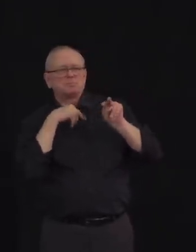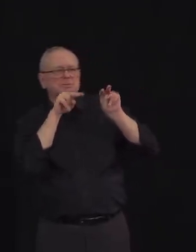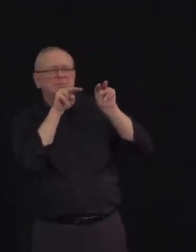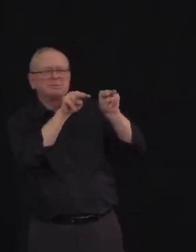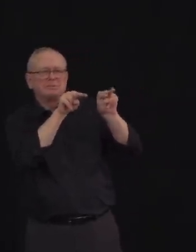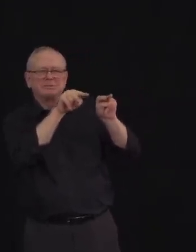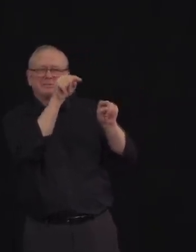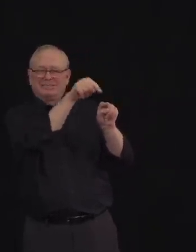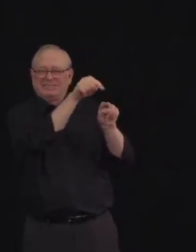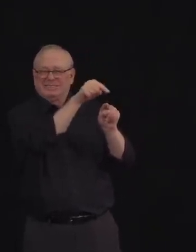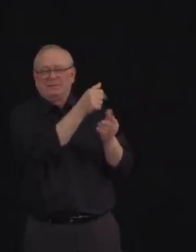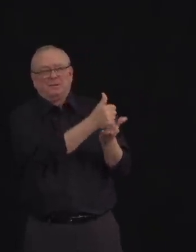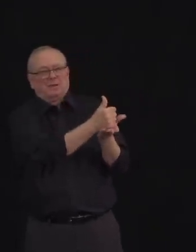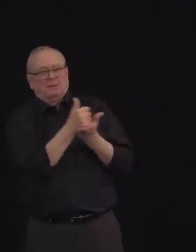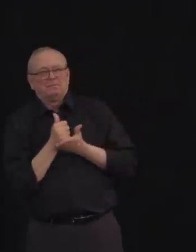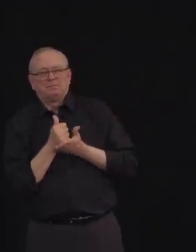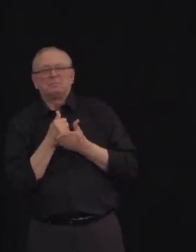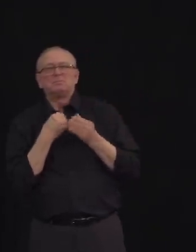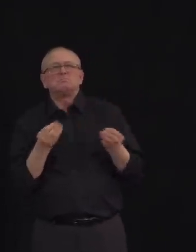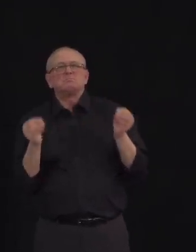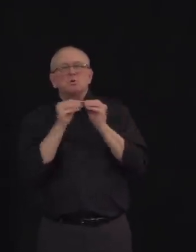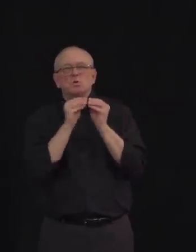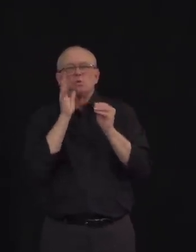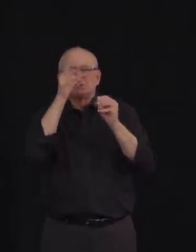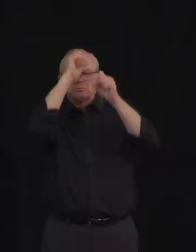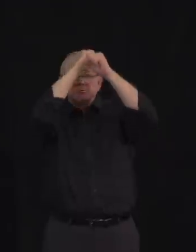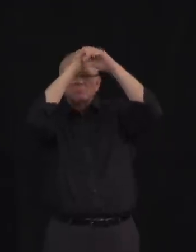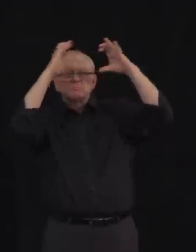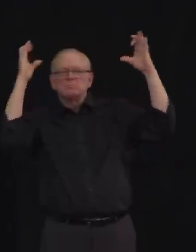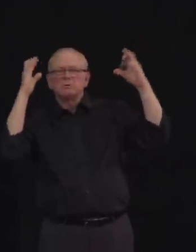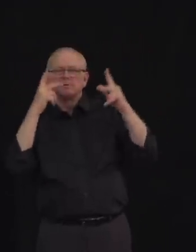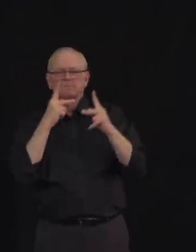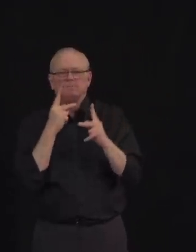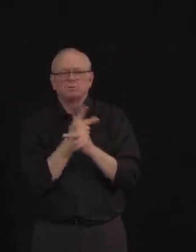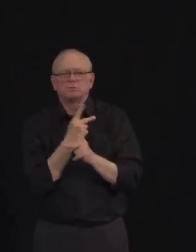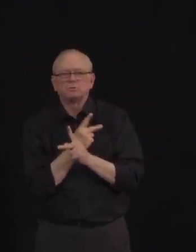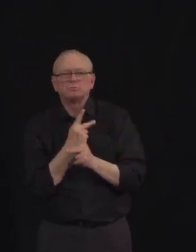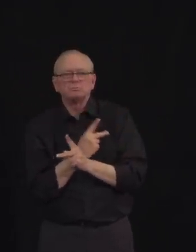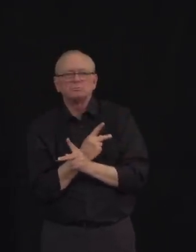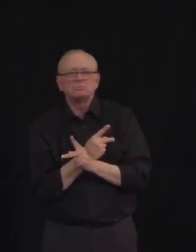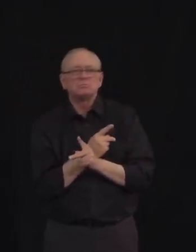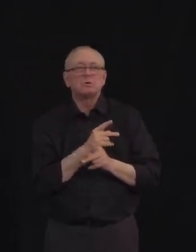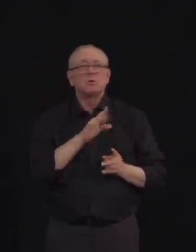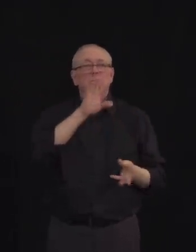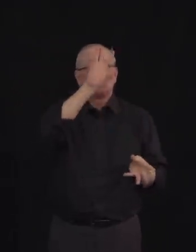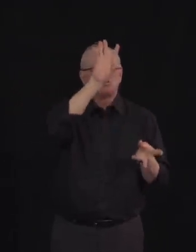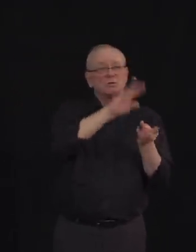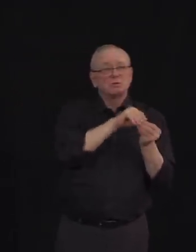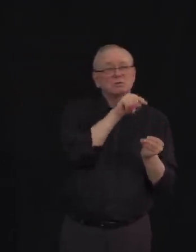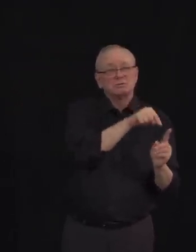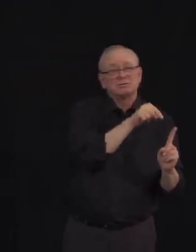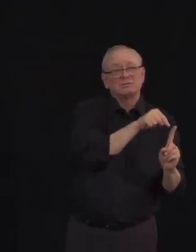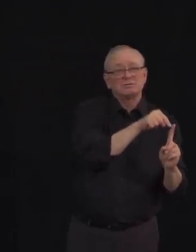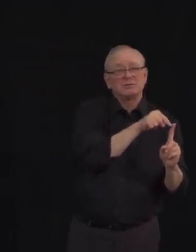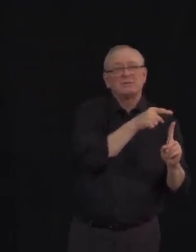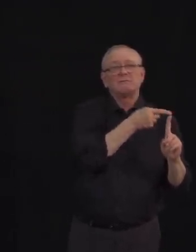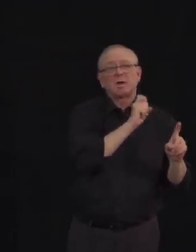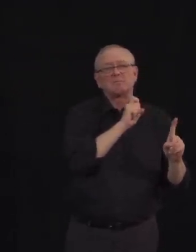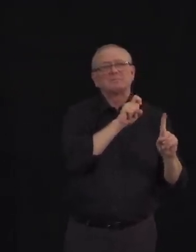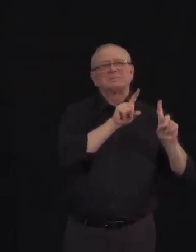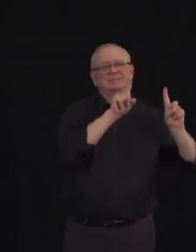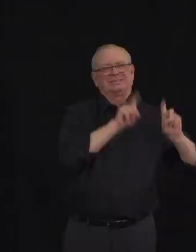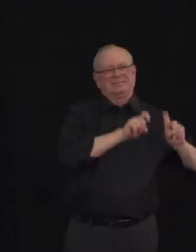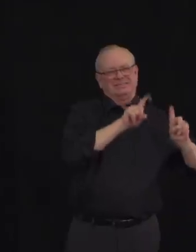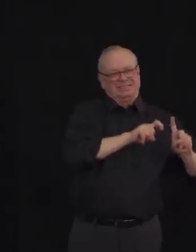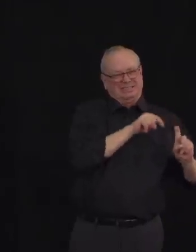This is because, as I mentioned, our total case numbers are determined by our testing eligibility, which has changed over